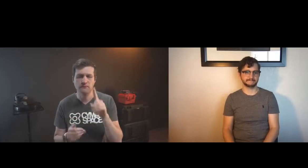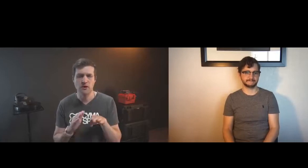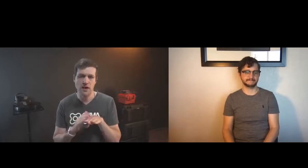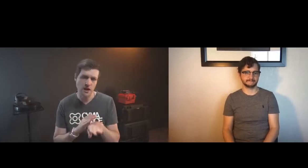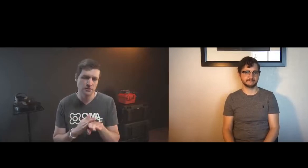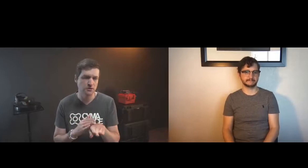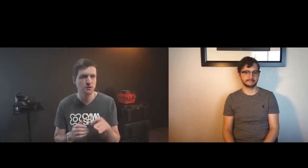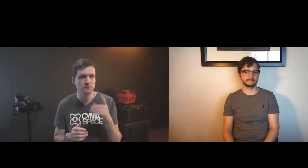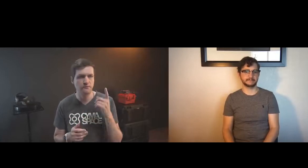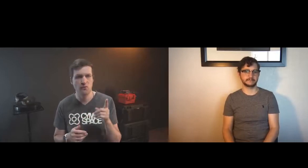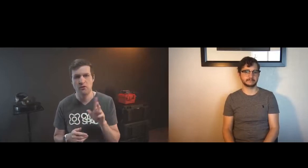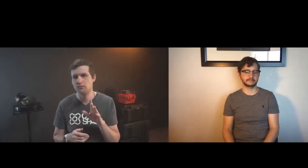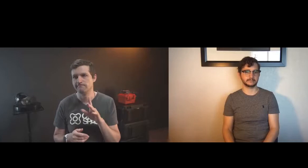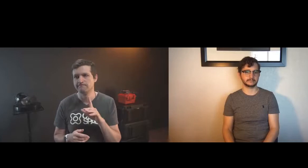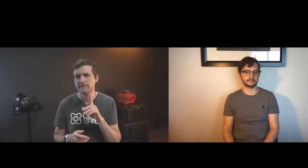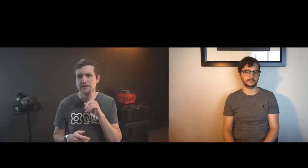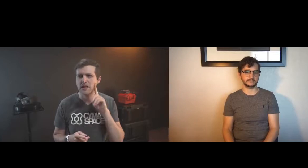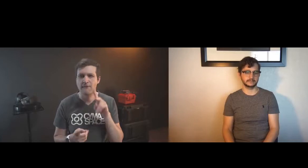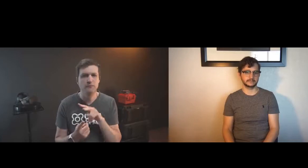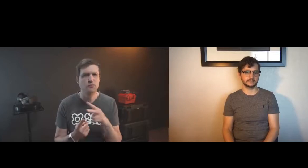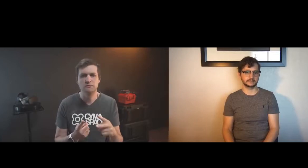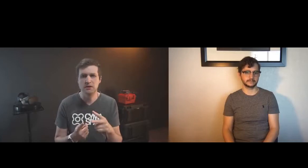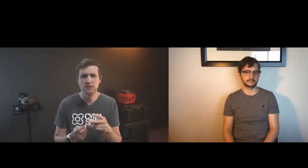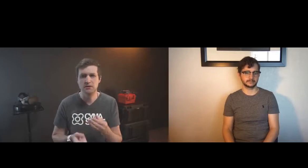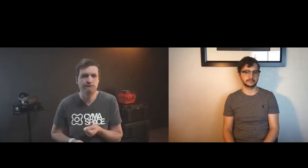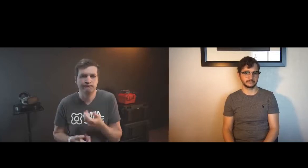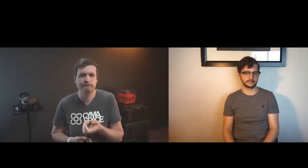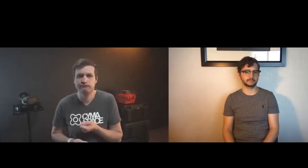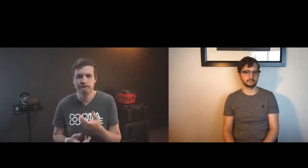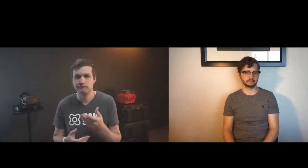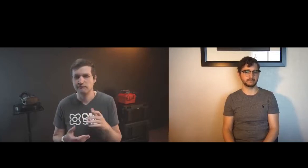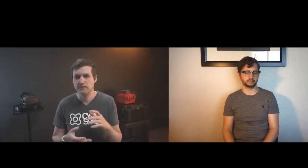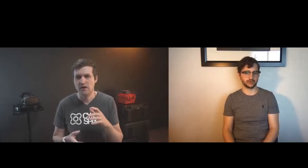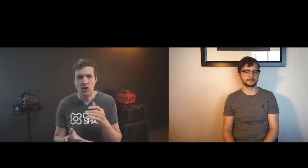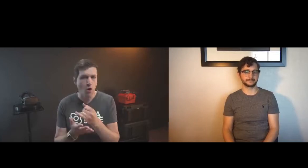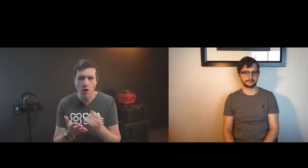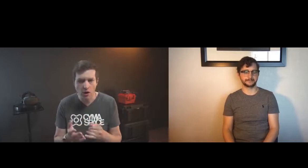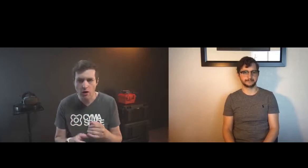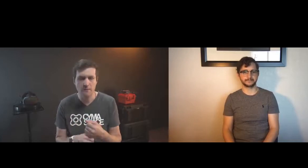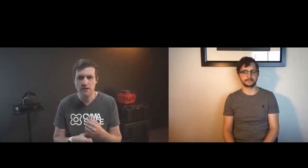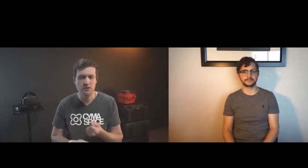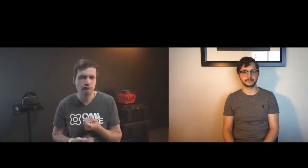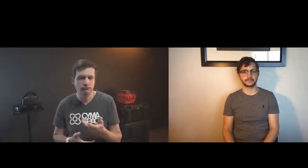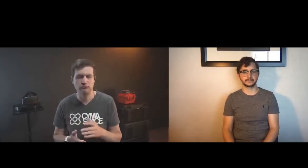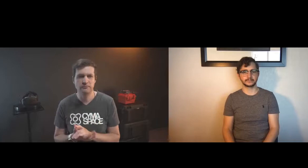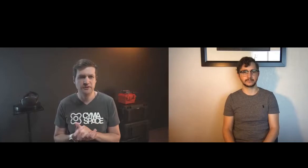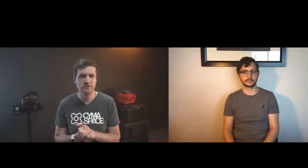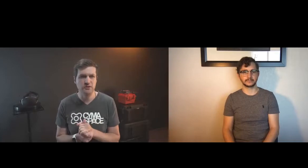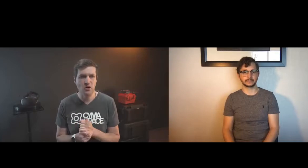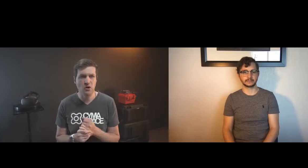own technical solutions for accessibility and for providing the deaf perspective in tech